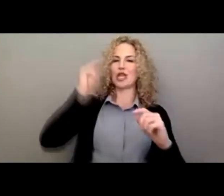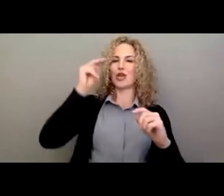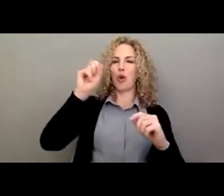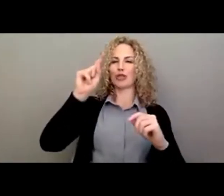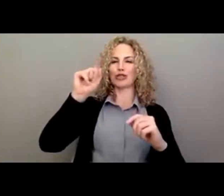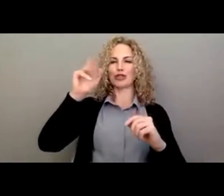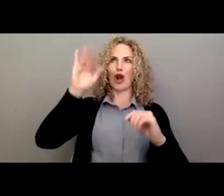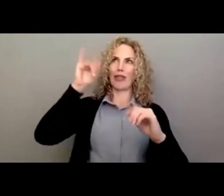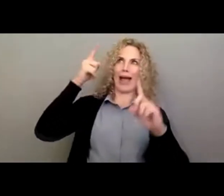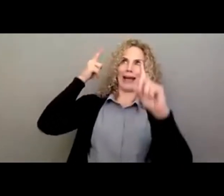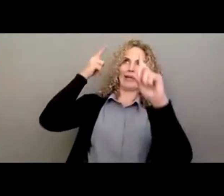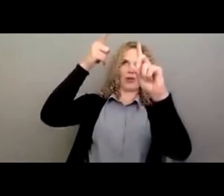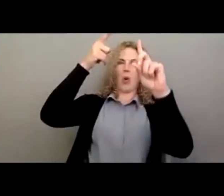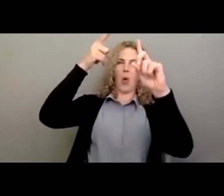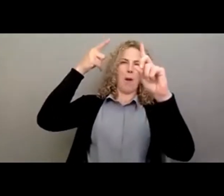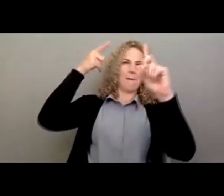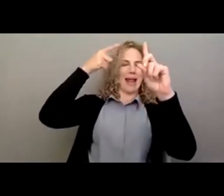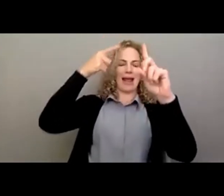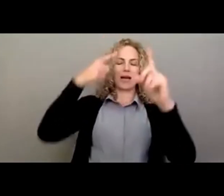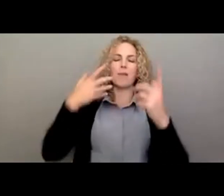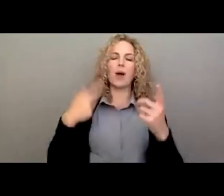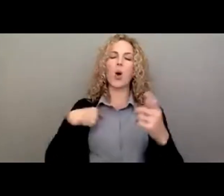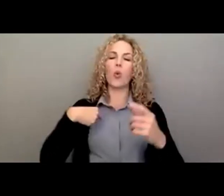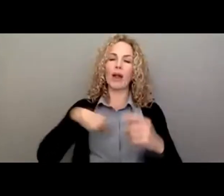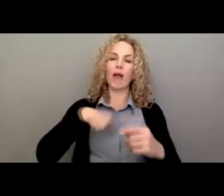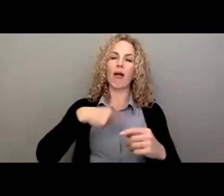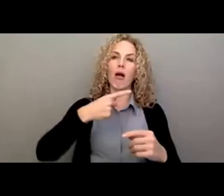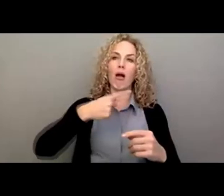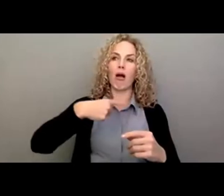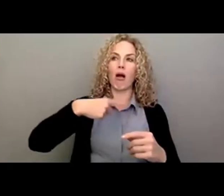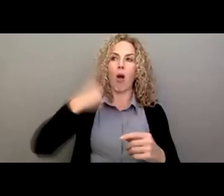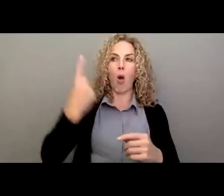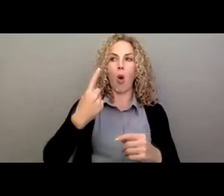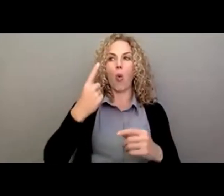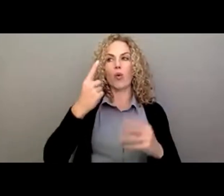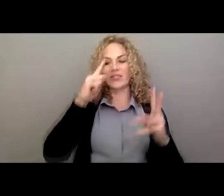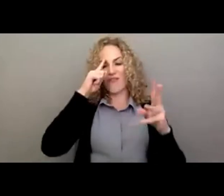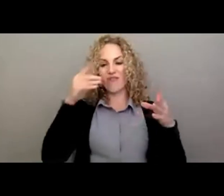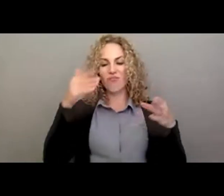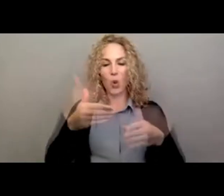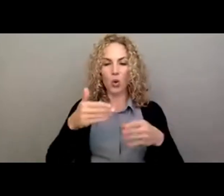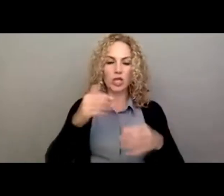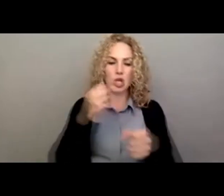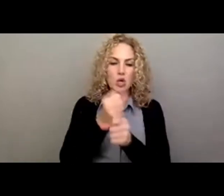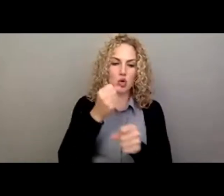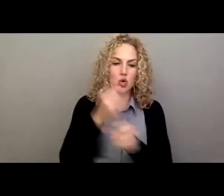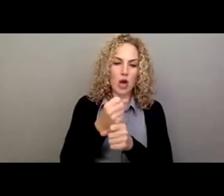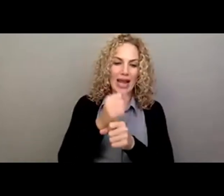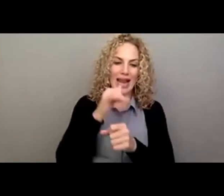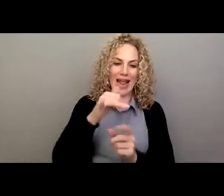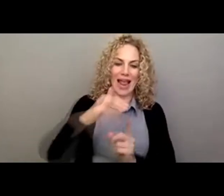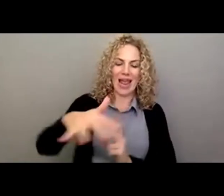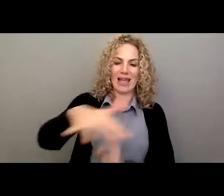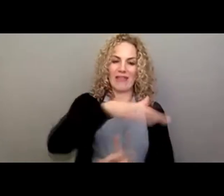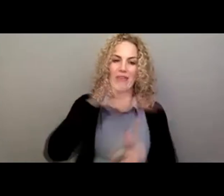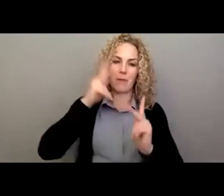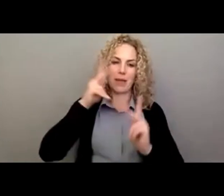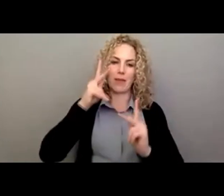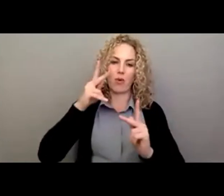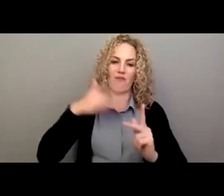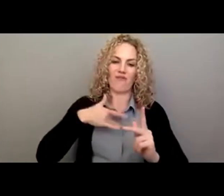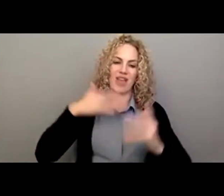an environment where we're always focused on creating an atmosphere where people are welcome,